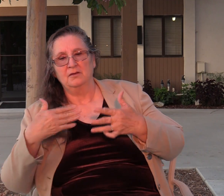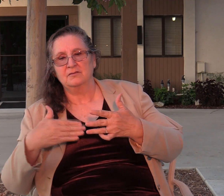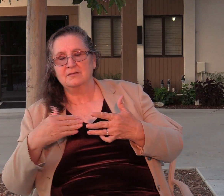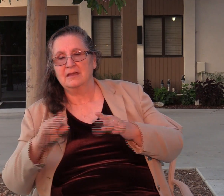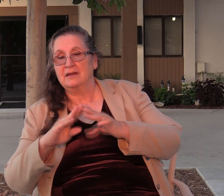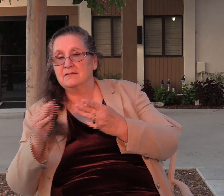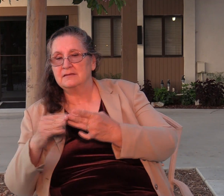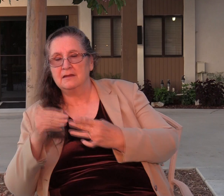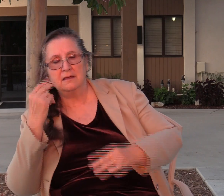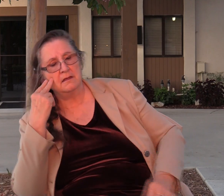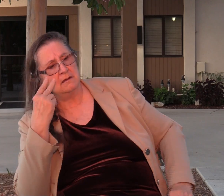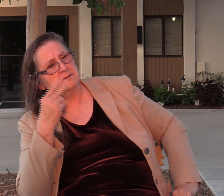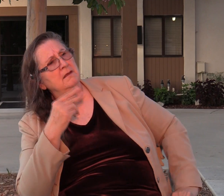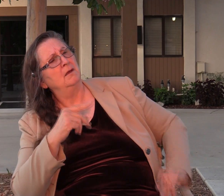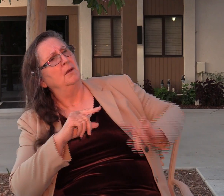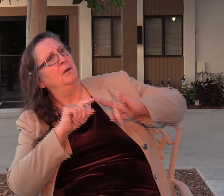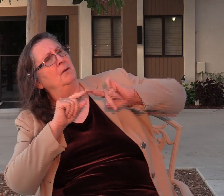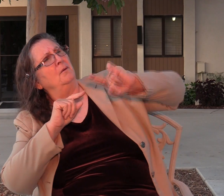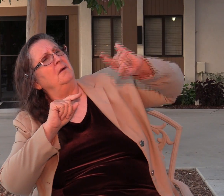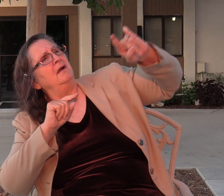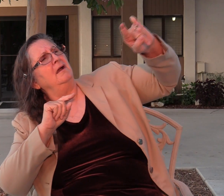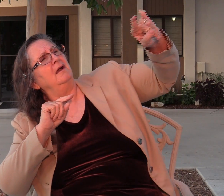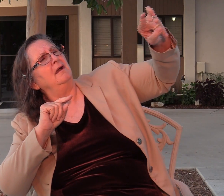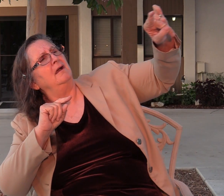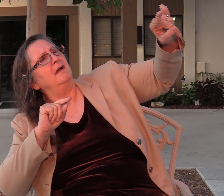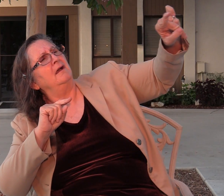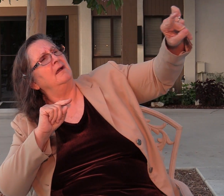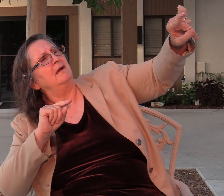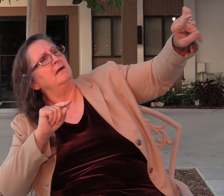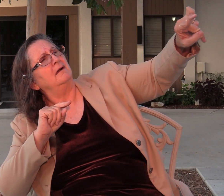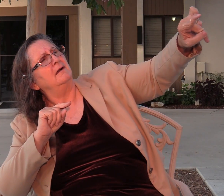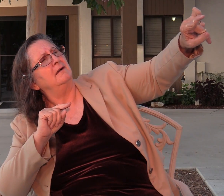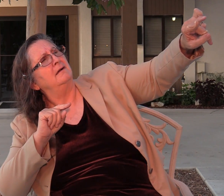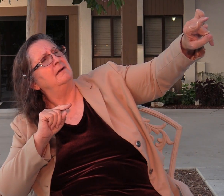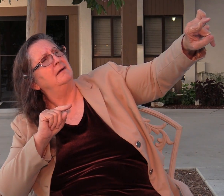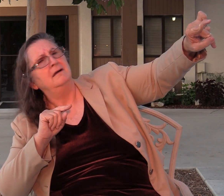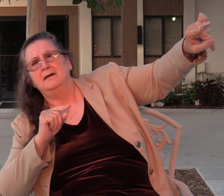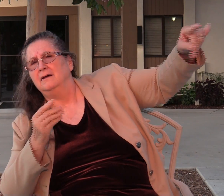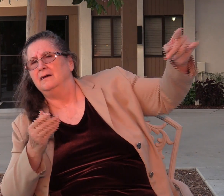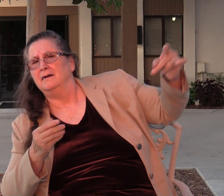sees way out in the distance there, you know, what looks like men coming down the hill.